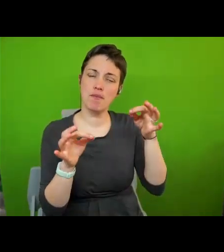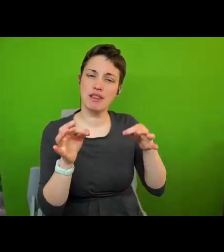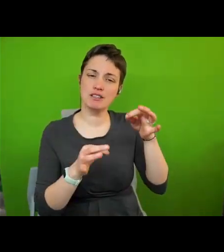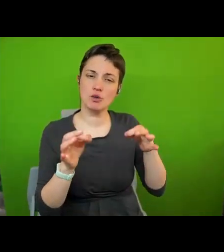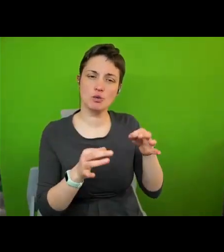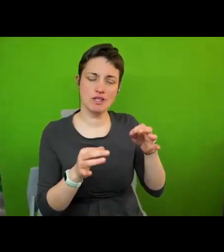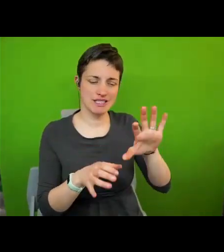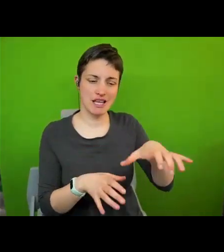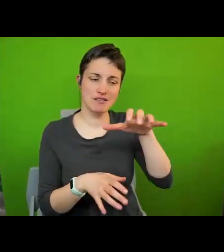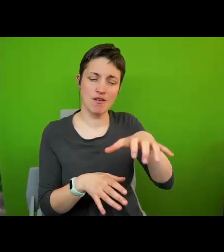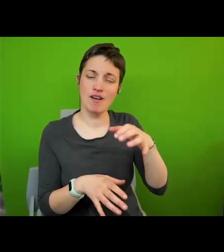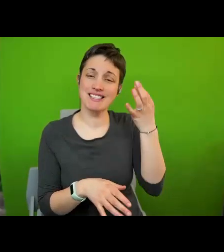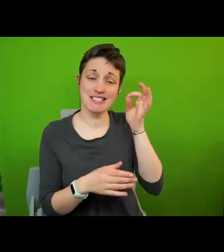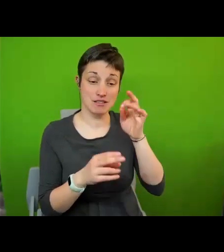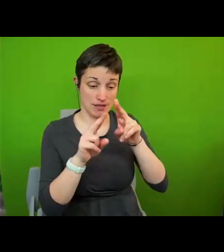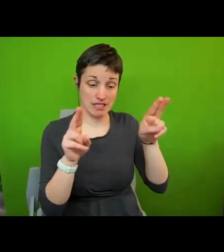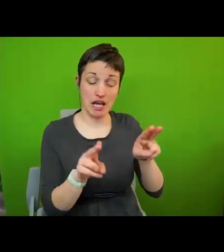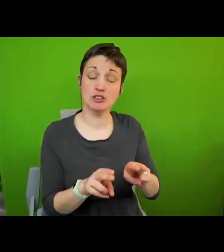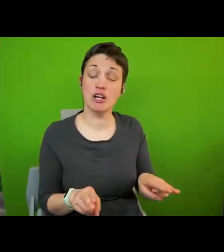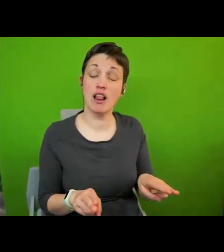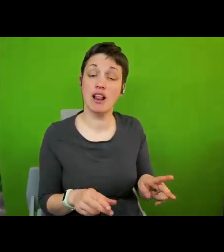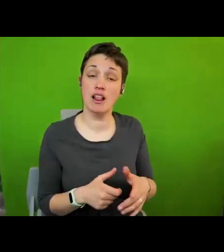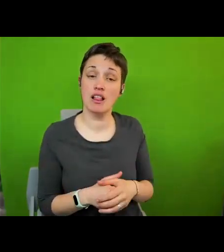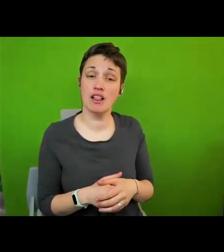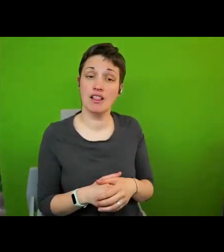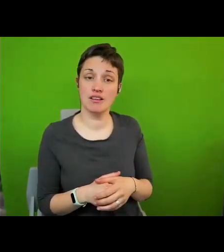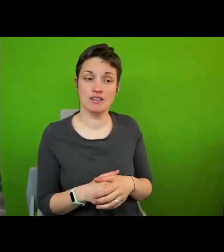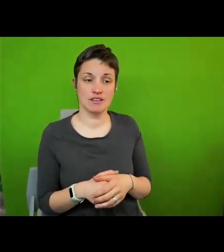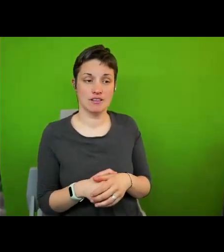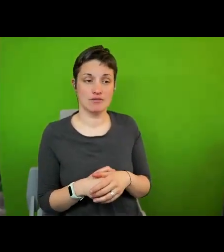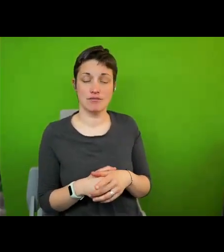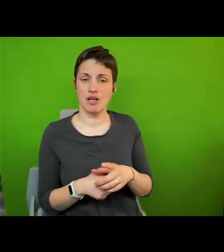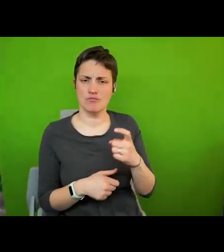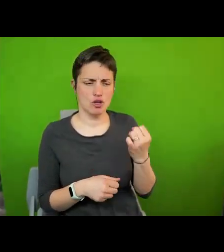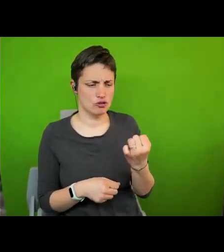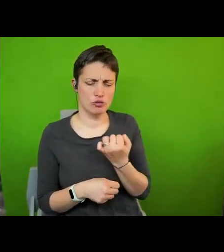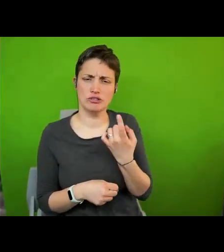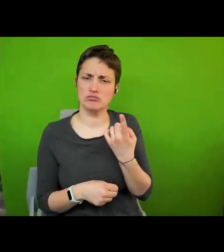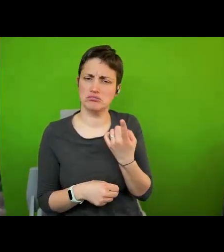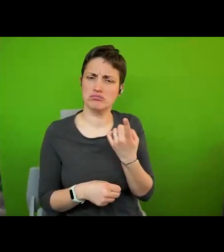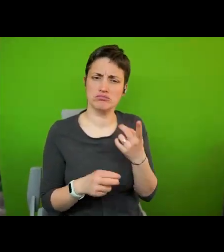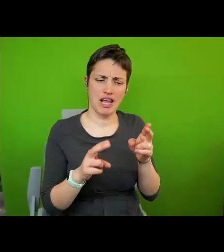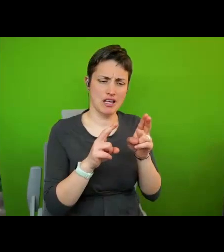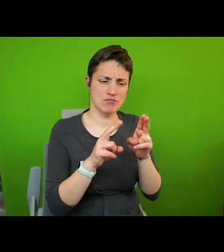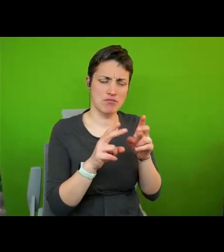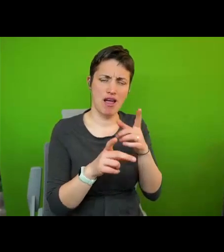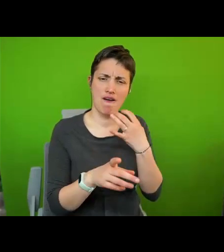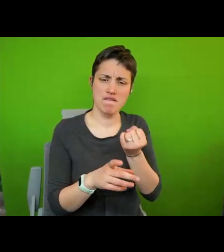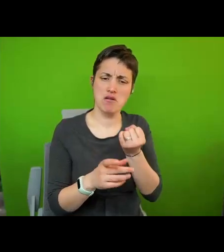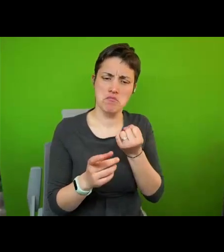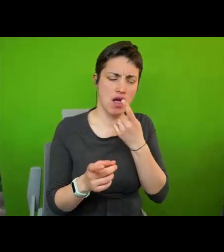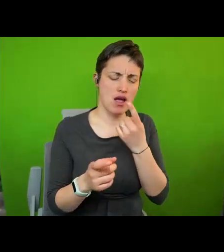international arena let me be provocative should cities have legal authority to enter into international agreements